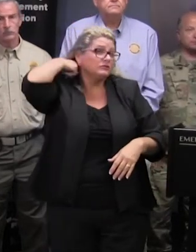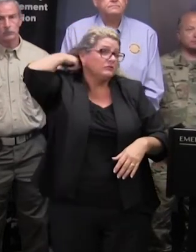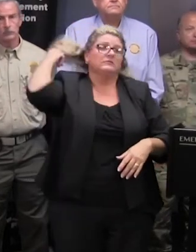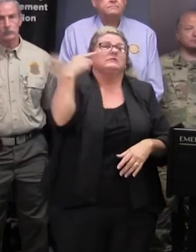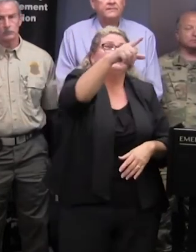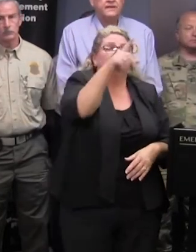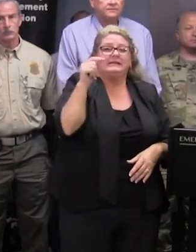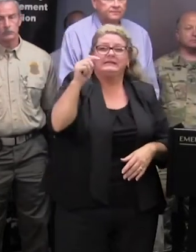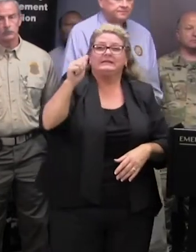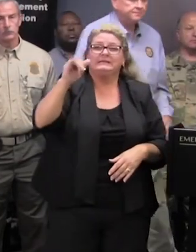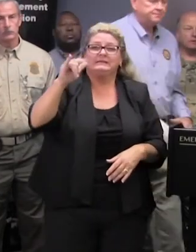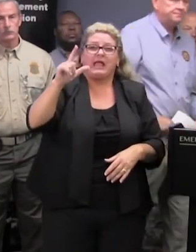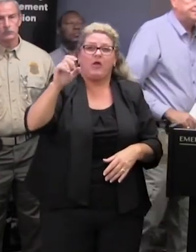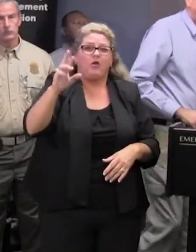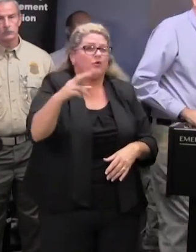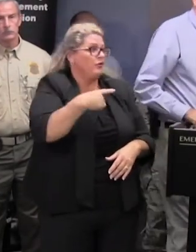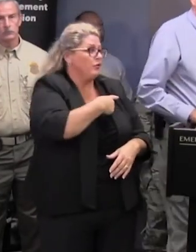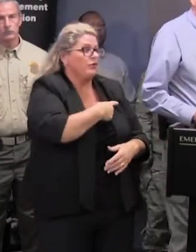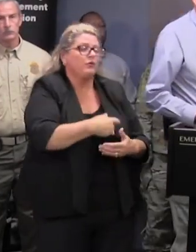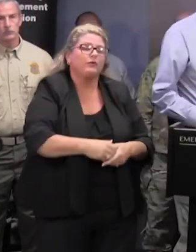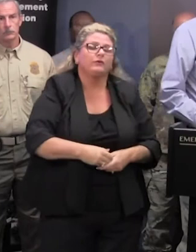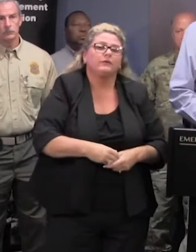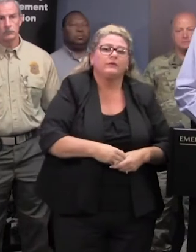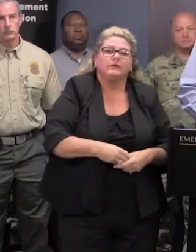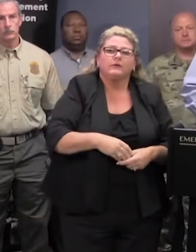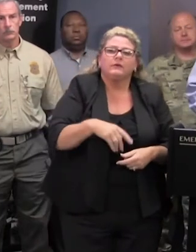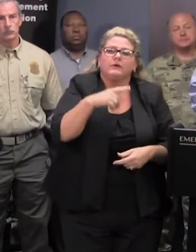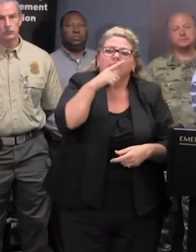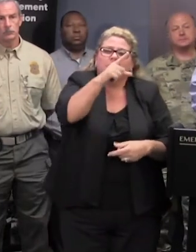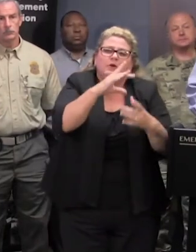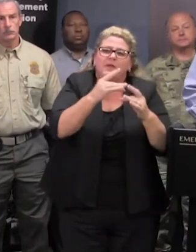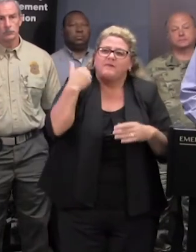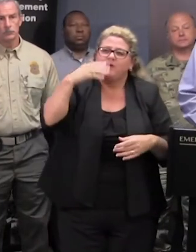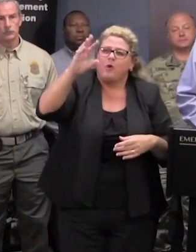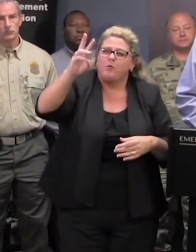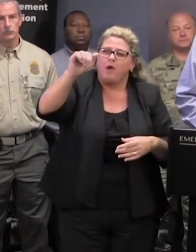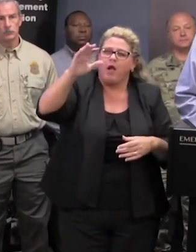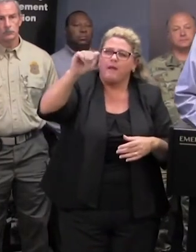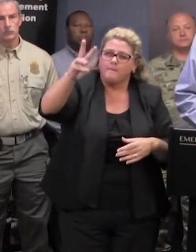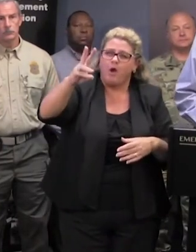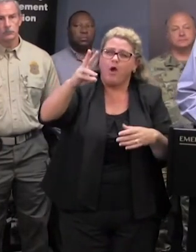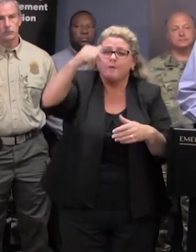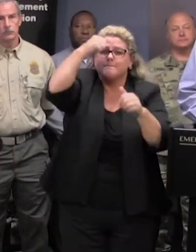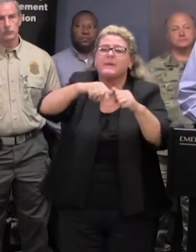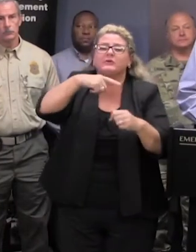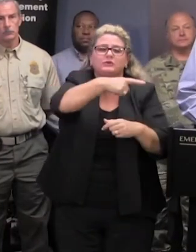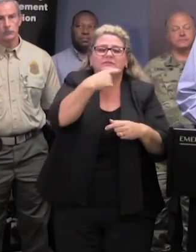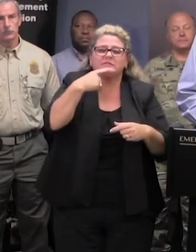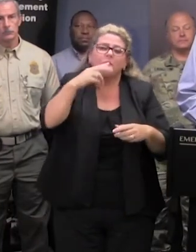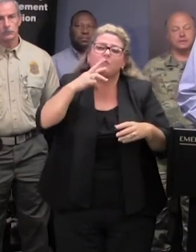questions uh you were talking before about uh the uh waccamaw the double crest uh